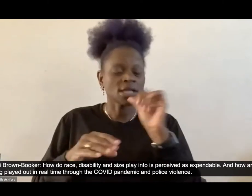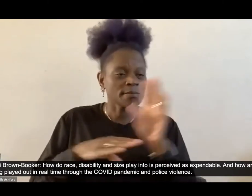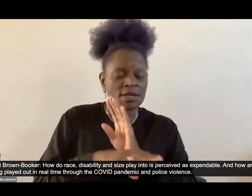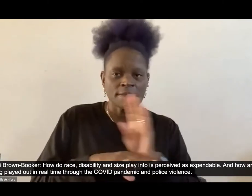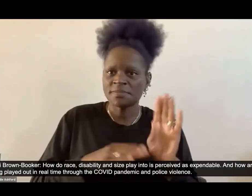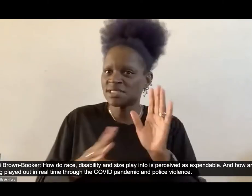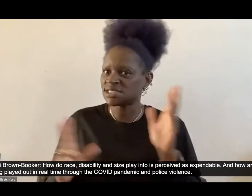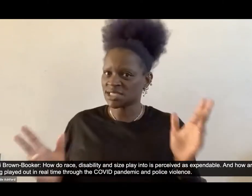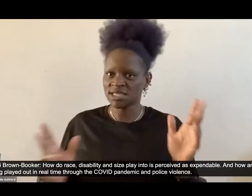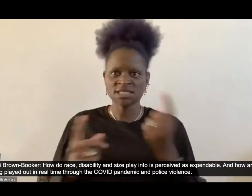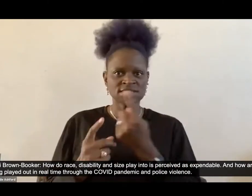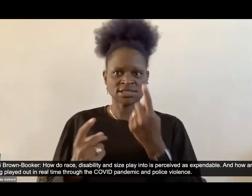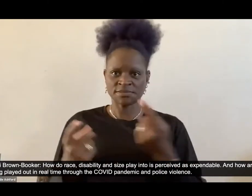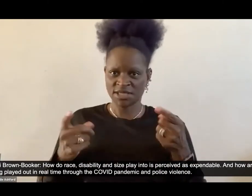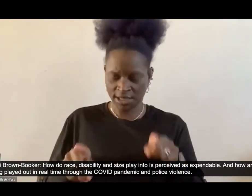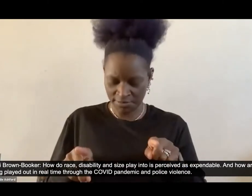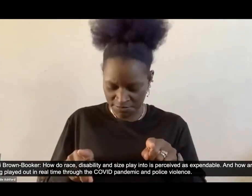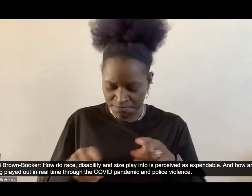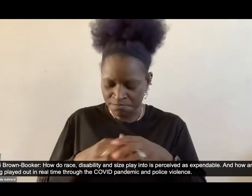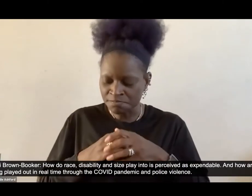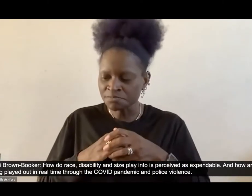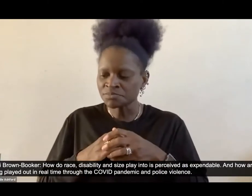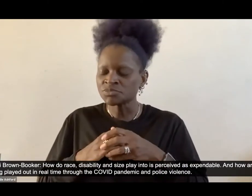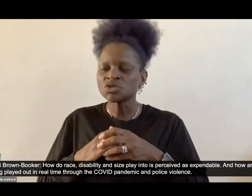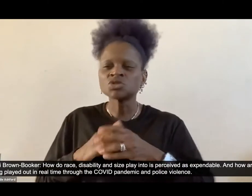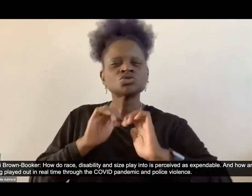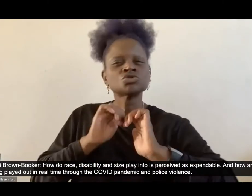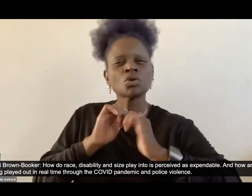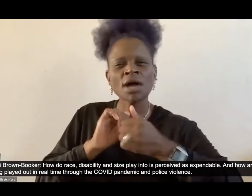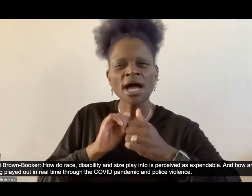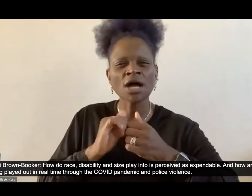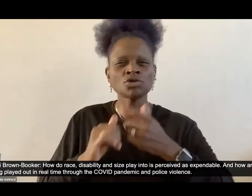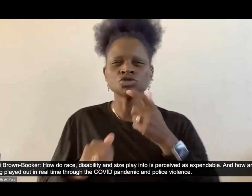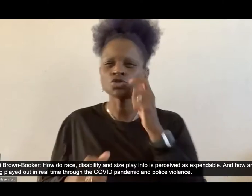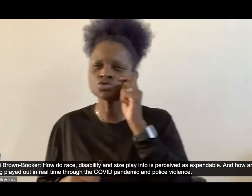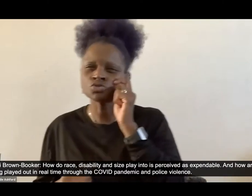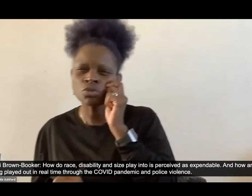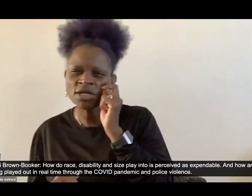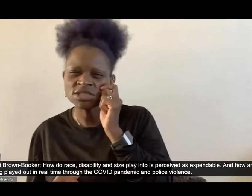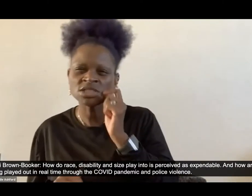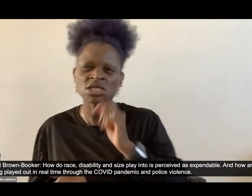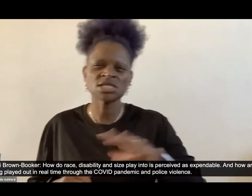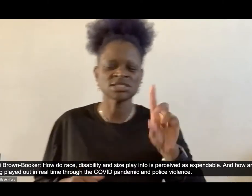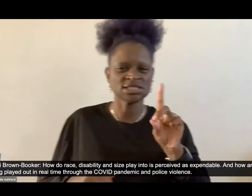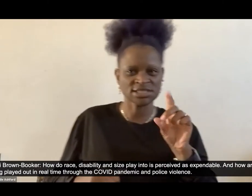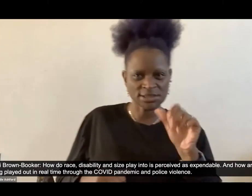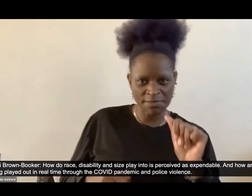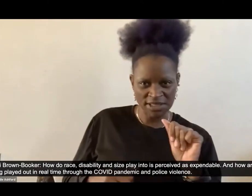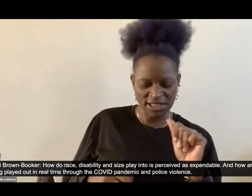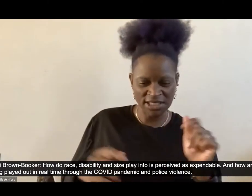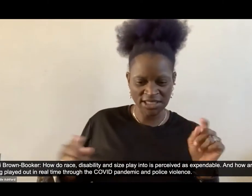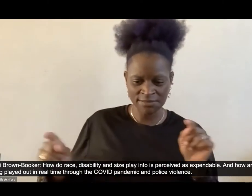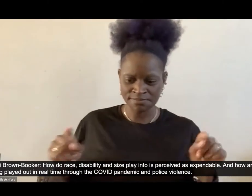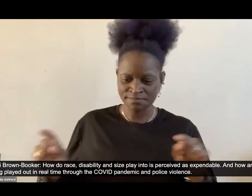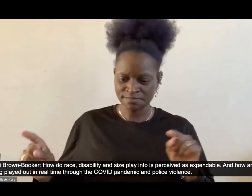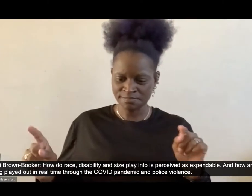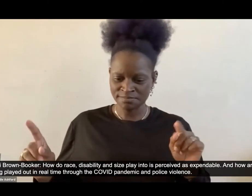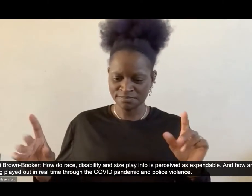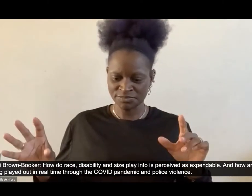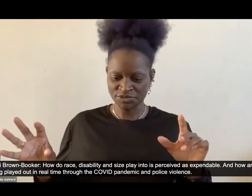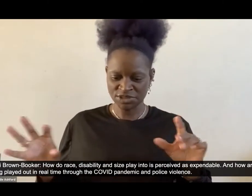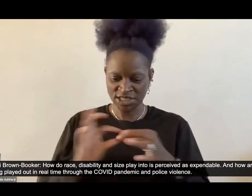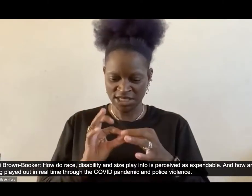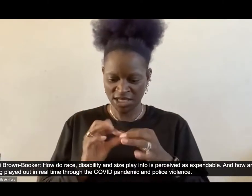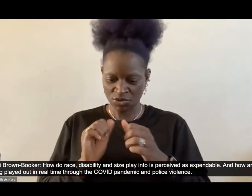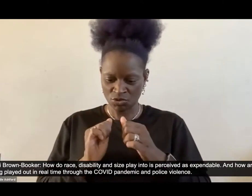how do race, disability, and size play into who is perceived as expendable? And how are you